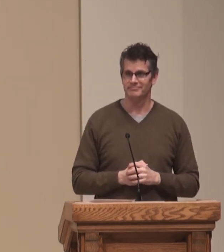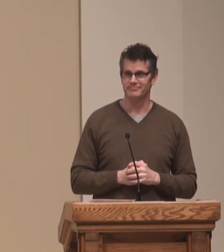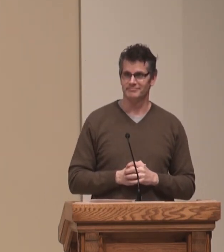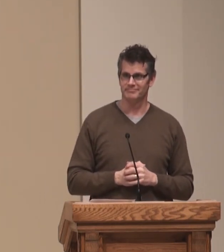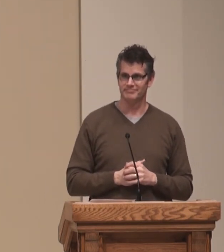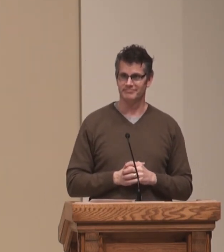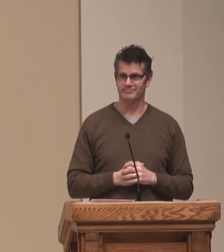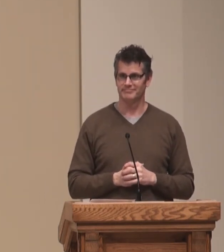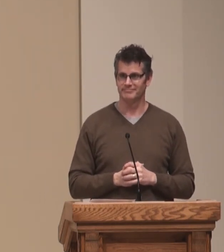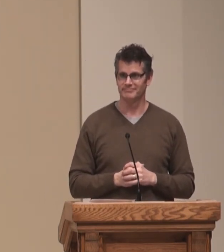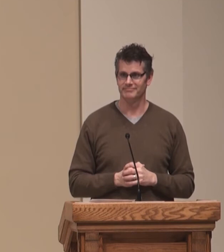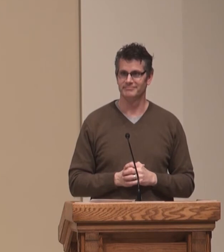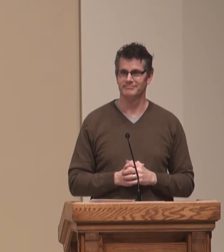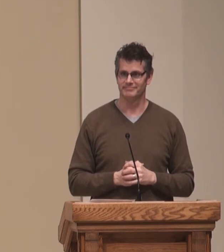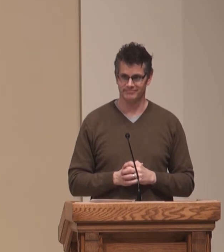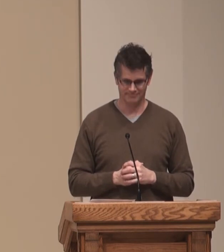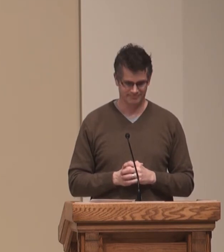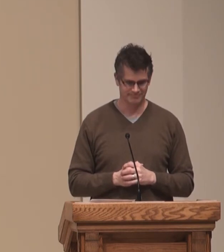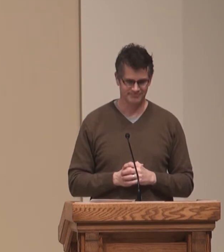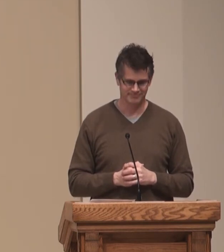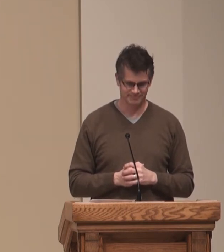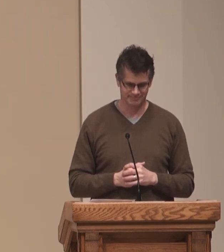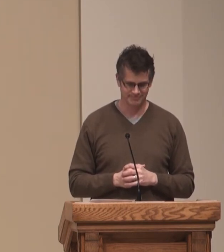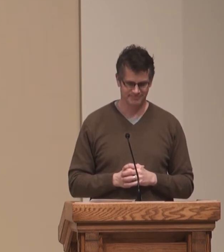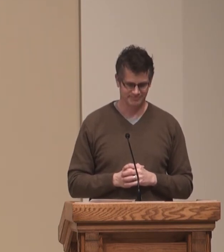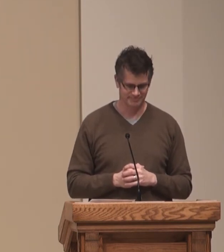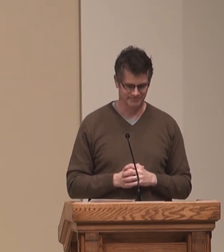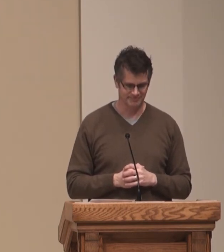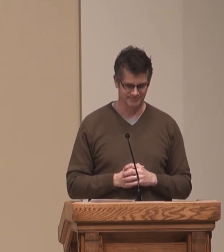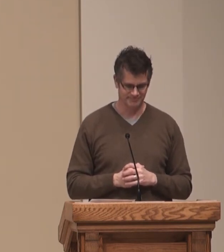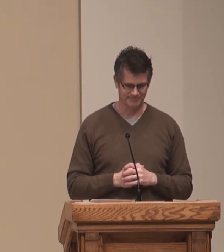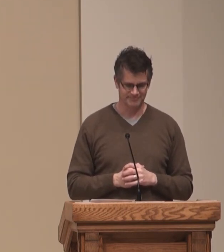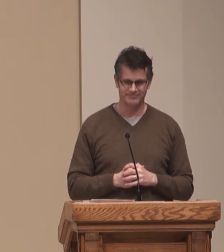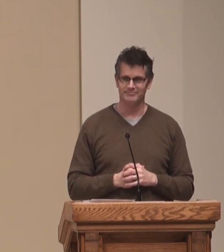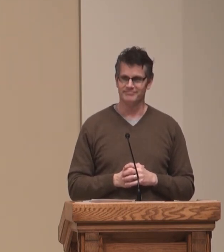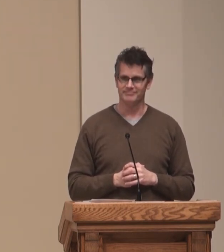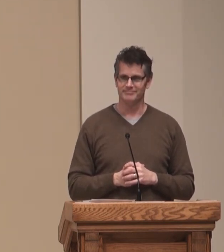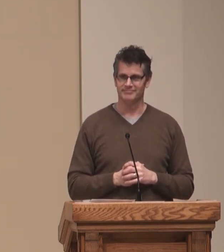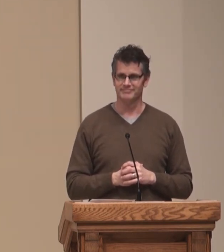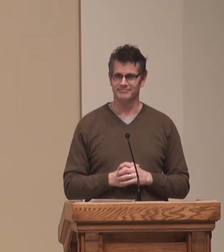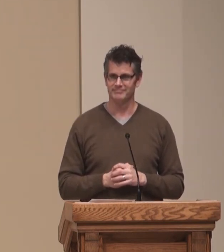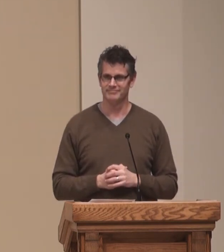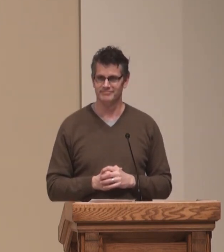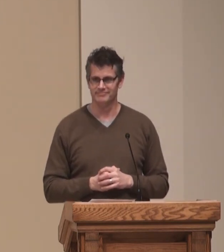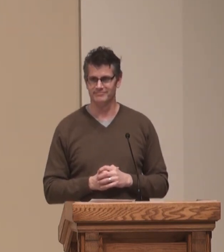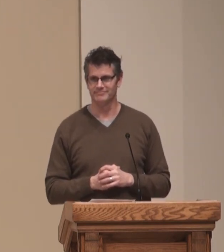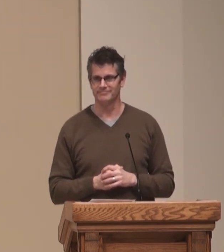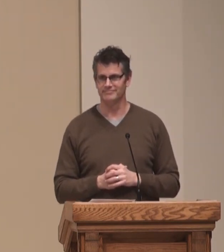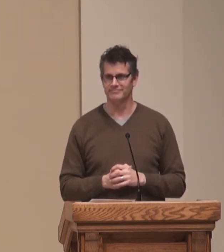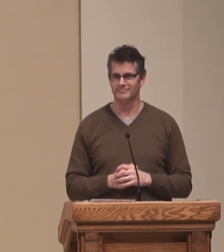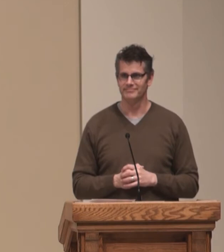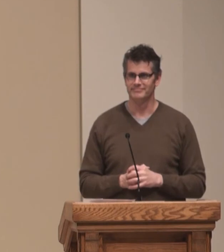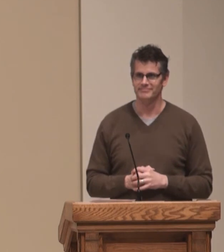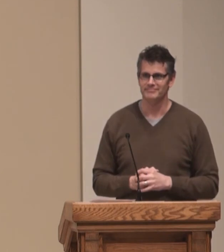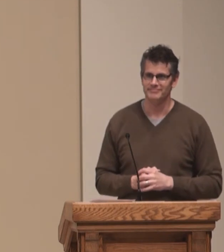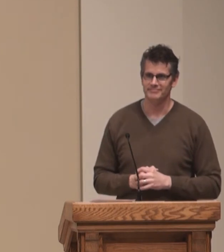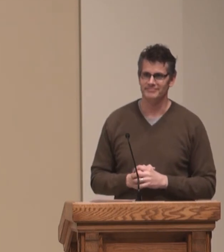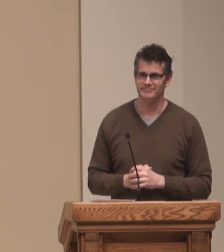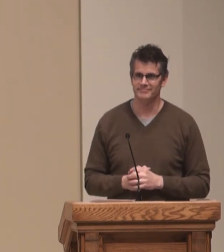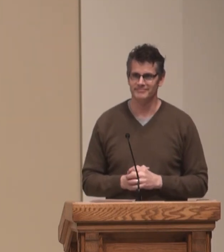every fragrant kind of tree have overshadowed Israel at God's command.